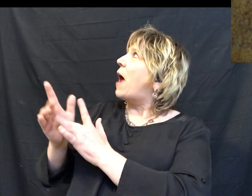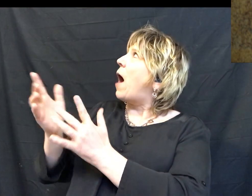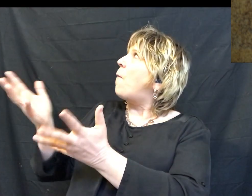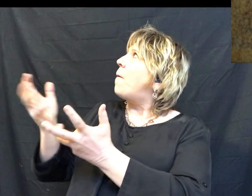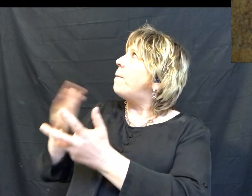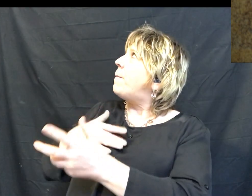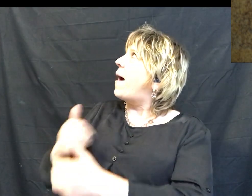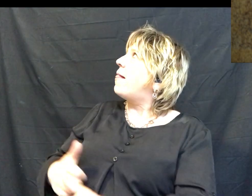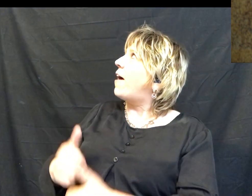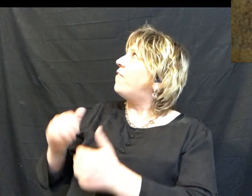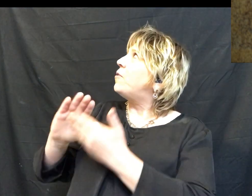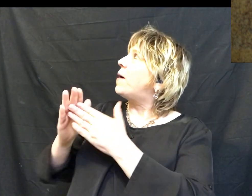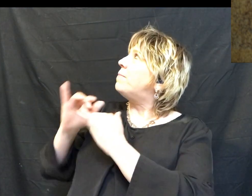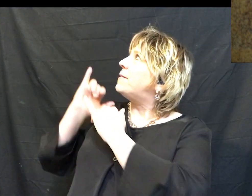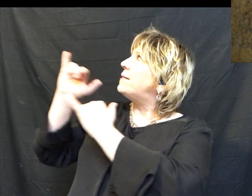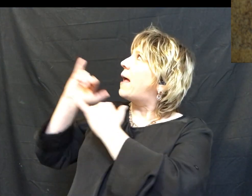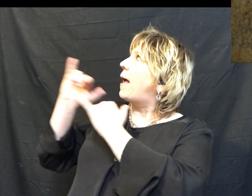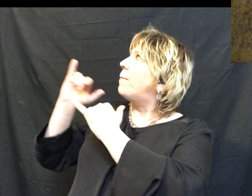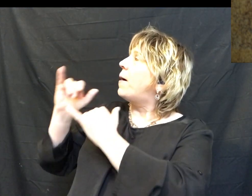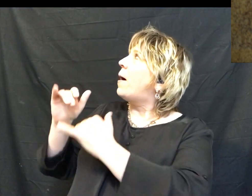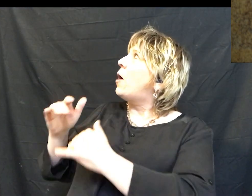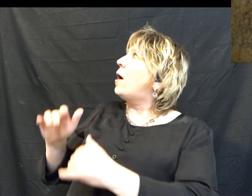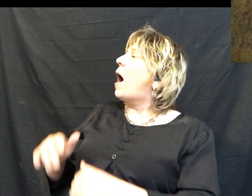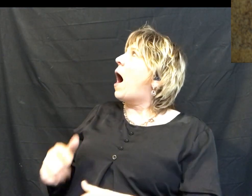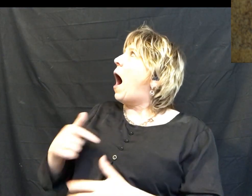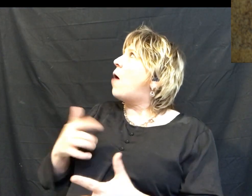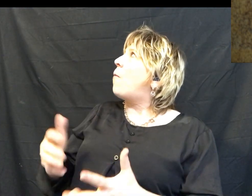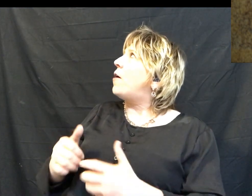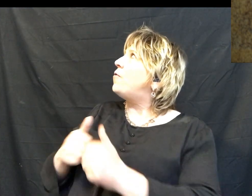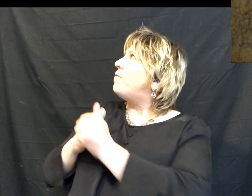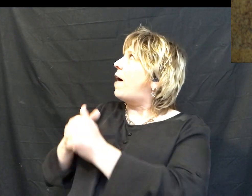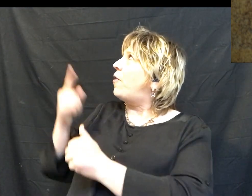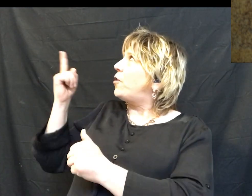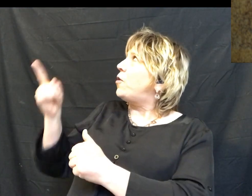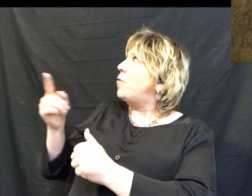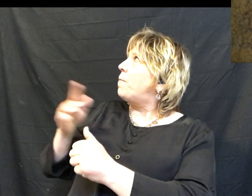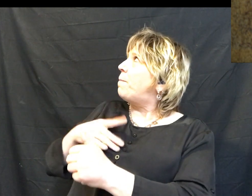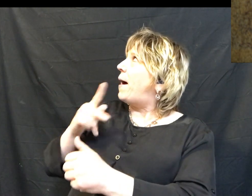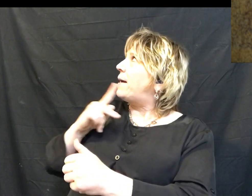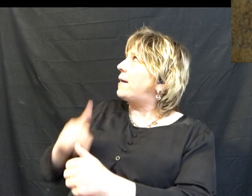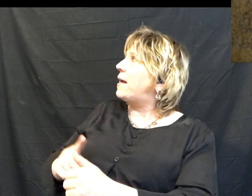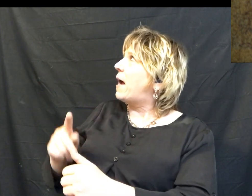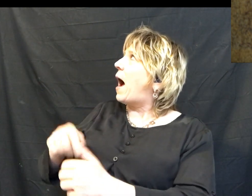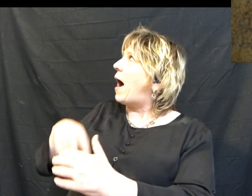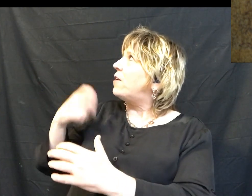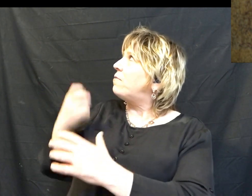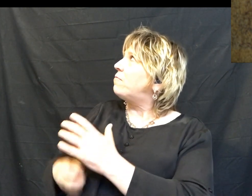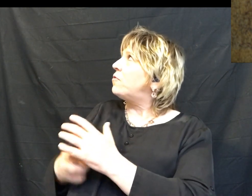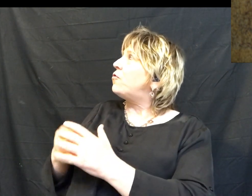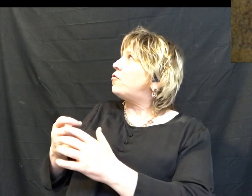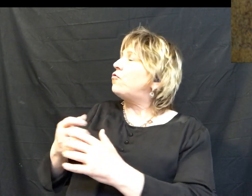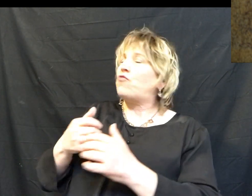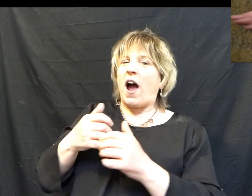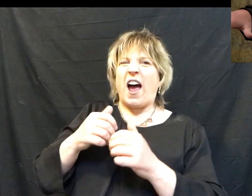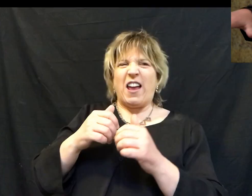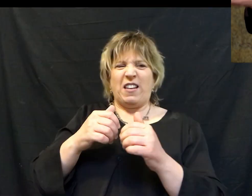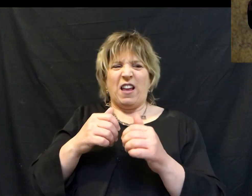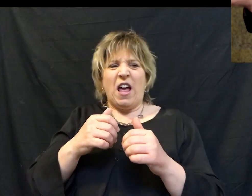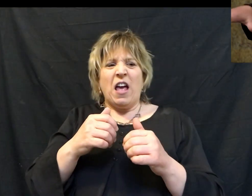Lord Jesus, I want my life to be your life. I want your life to be my life. I want to follow you as my king. I've tried following other